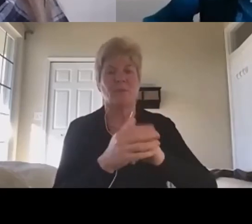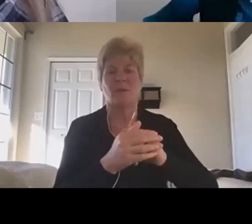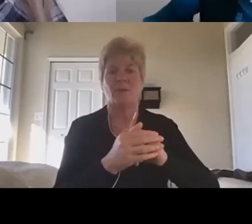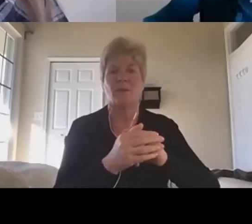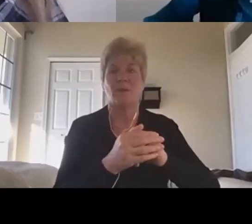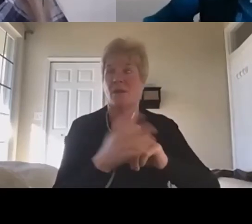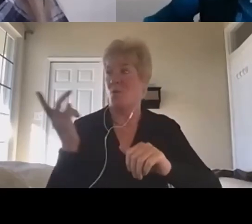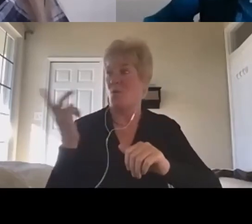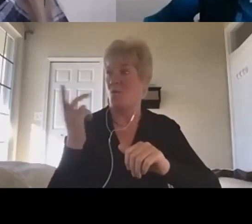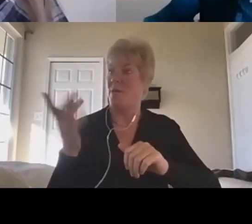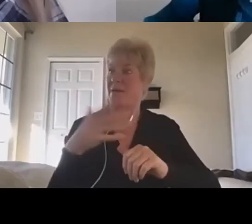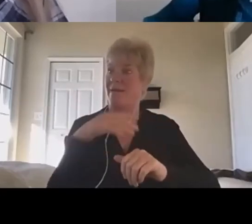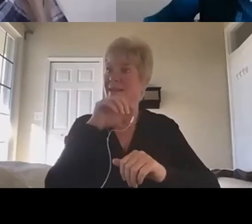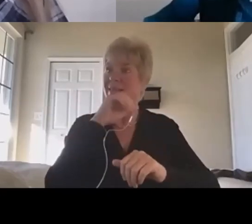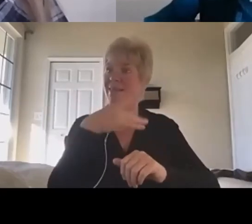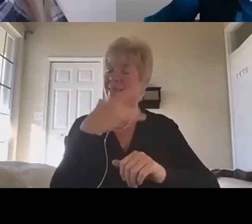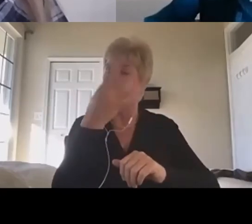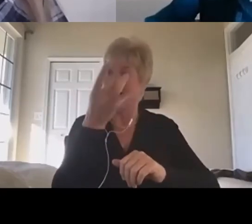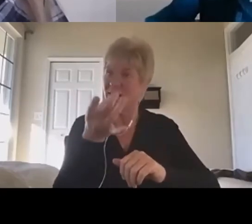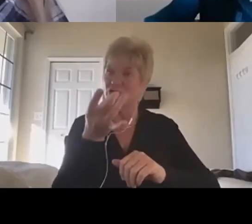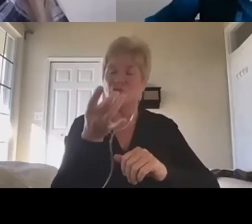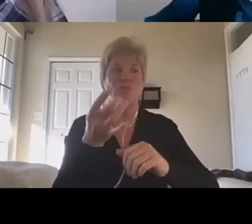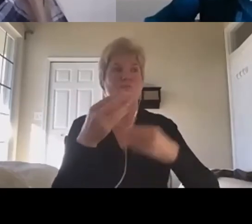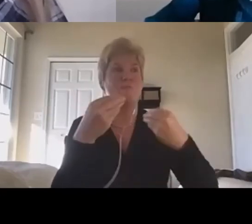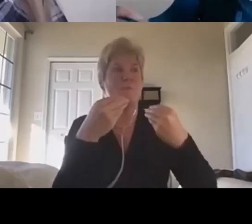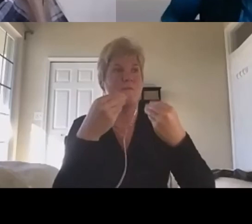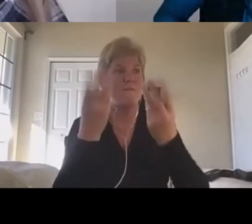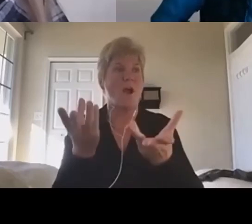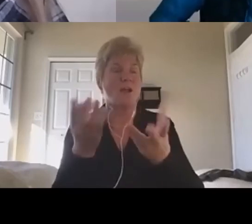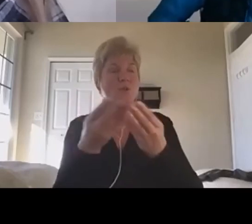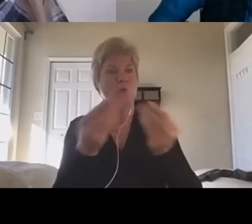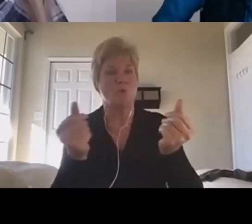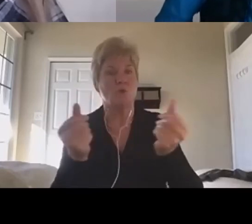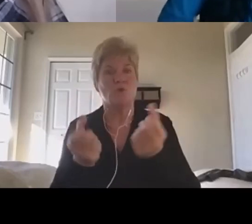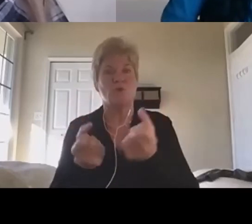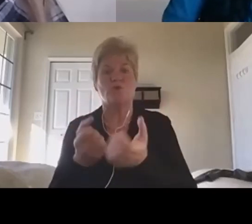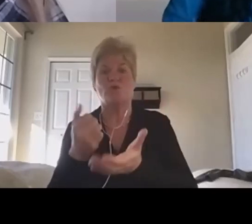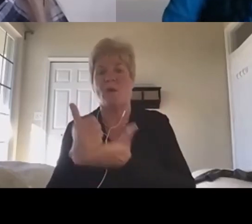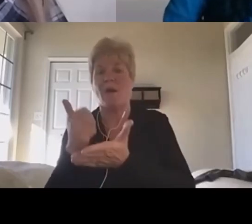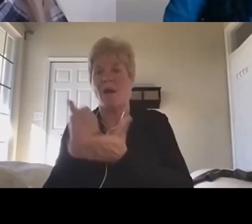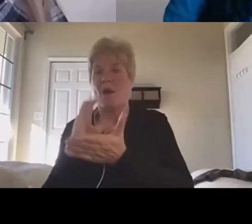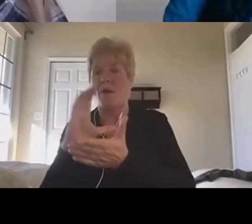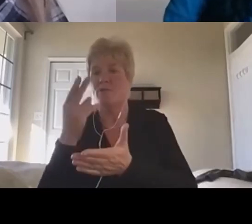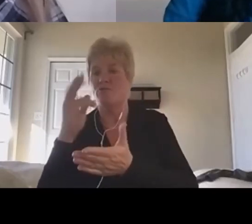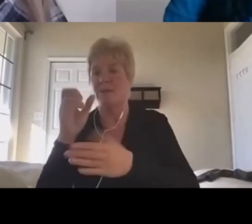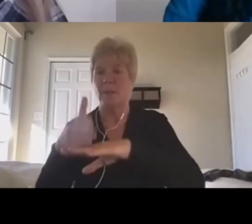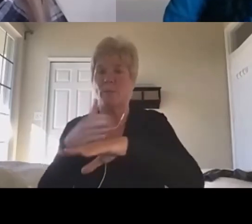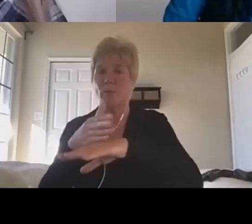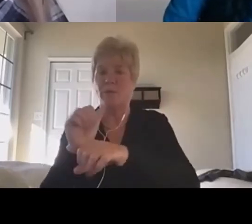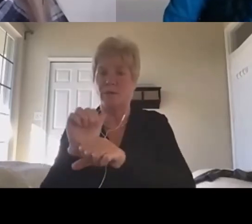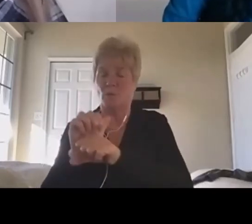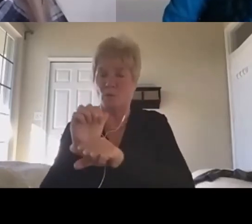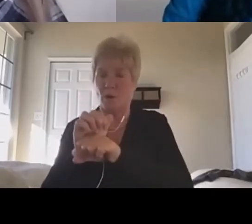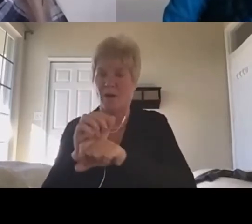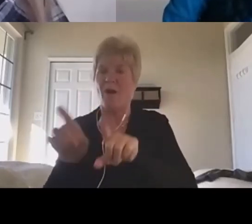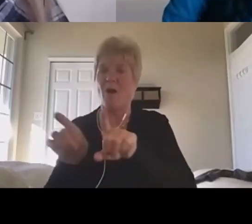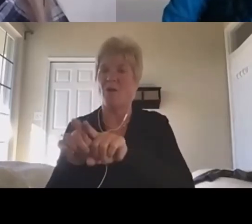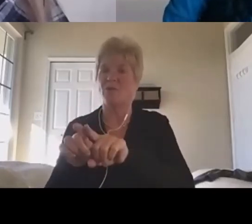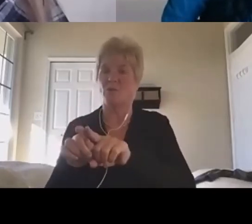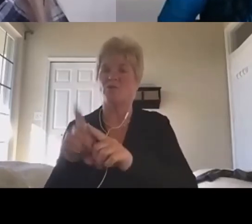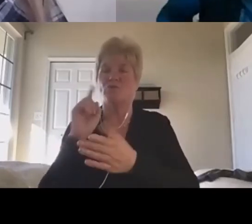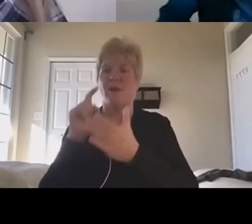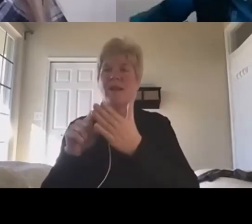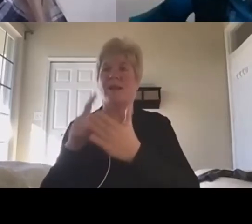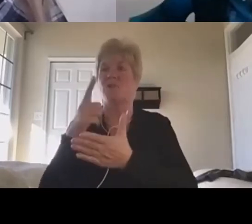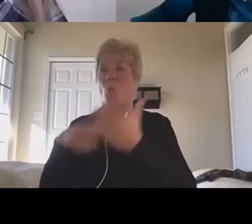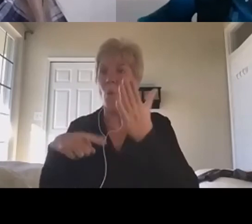find new solutions that support Chris to do his job better, but that also measure what he actually is contributing, not, uh, what he's not contributing.